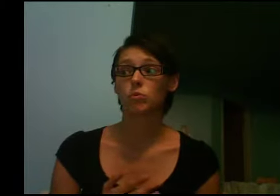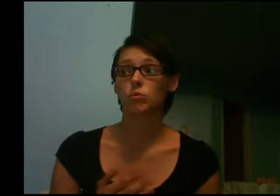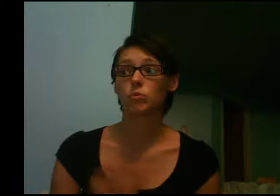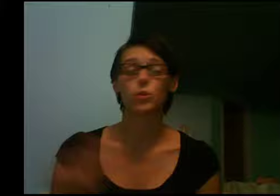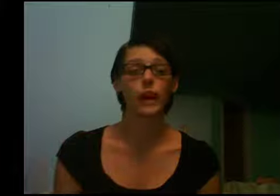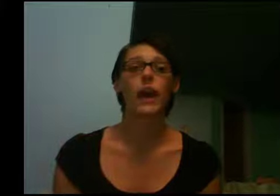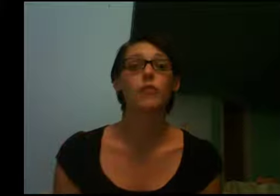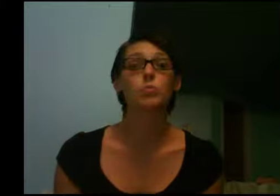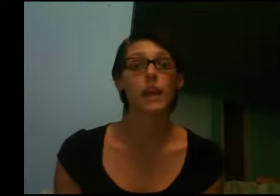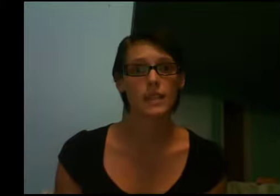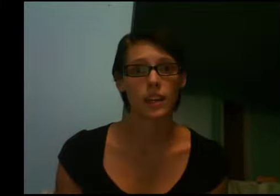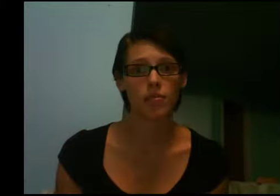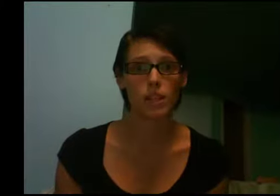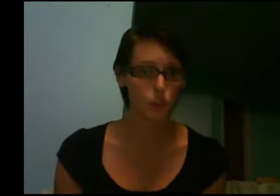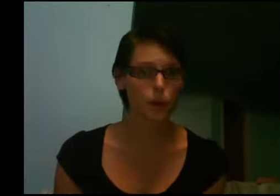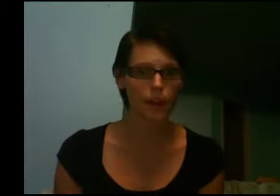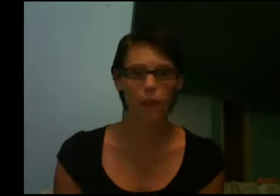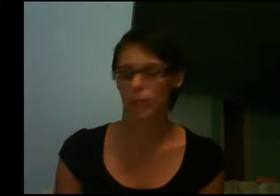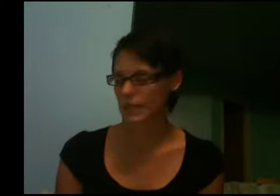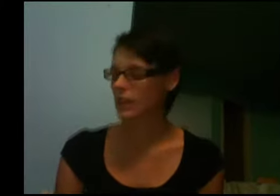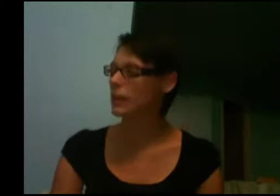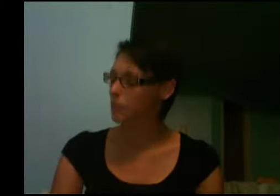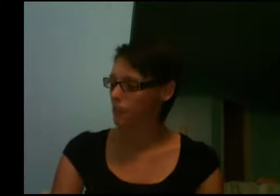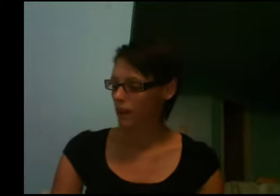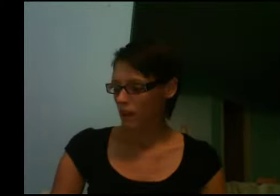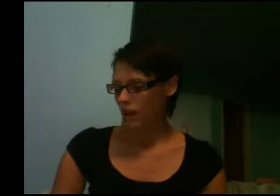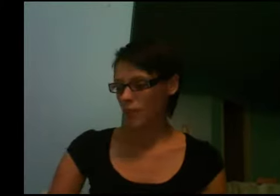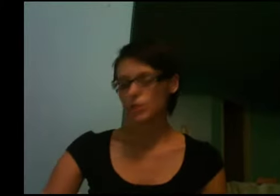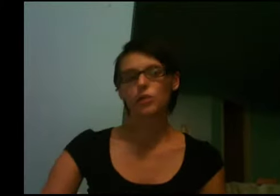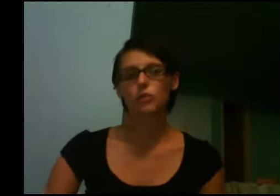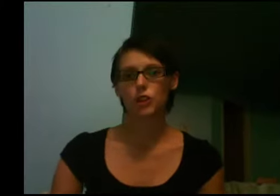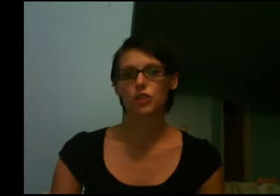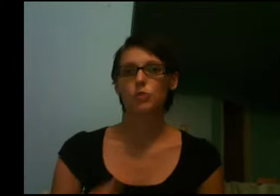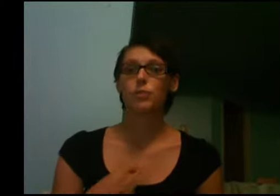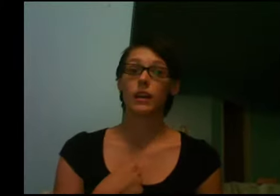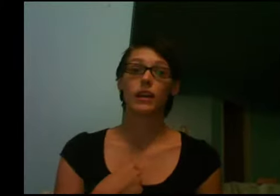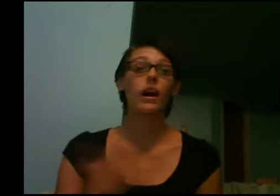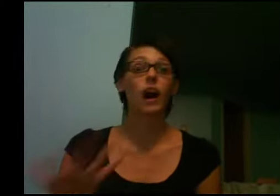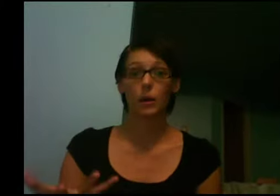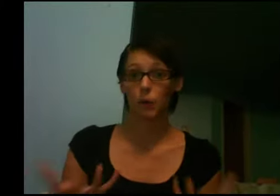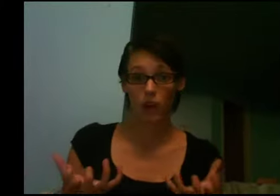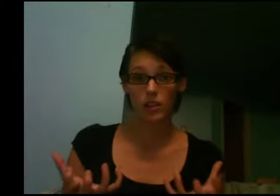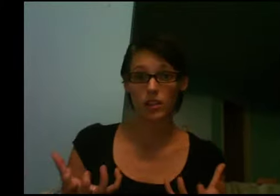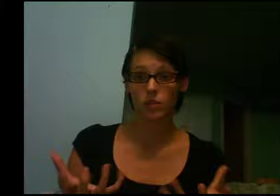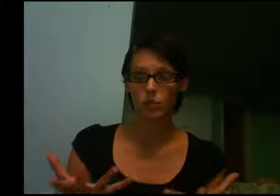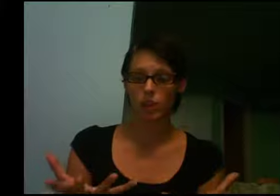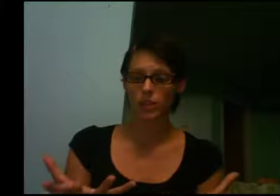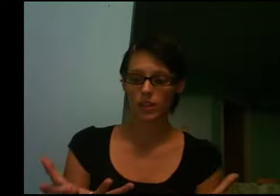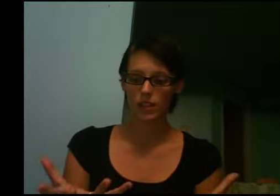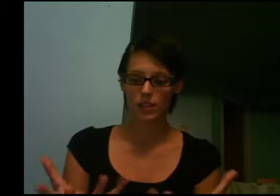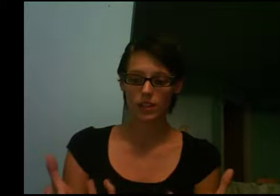Do I have your blessing in doing that? Basically. So the first would be, I want. Want is